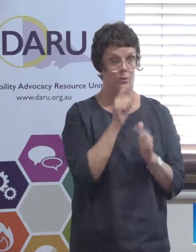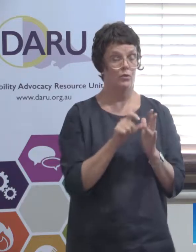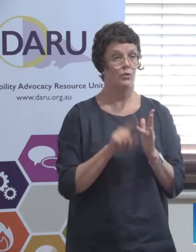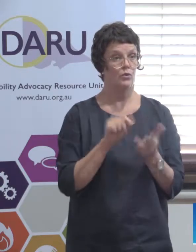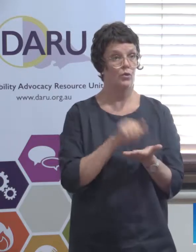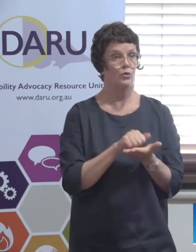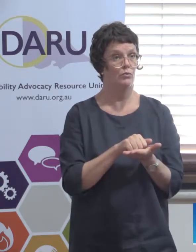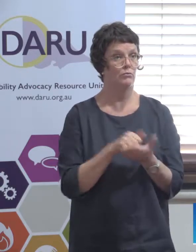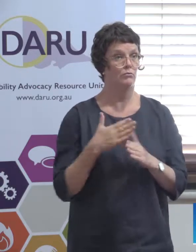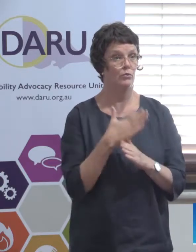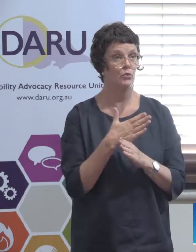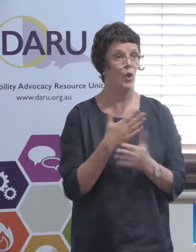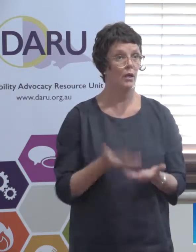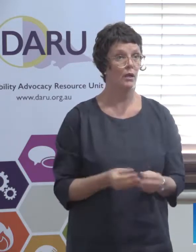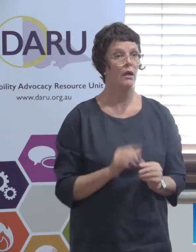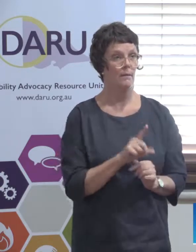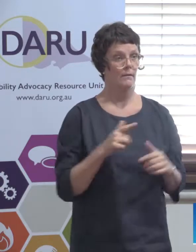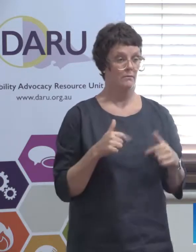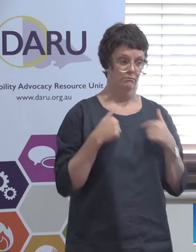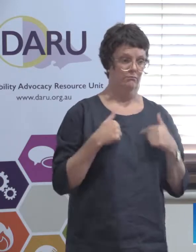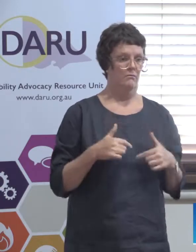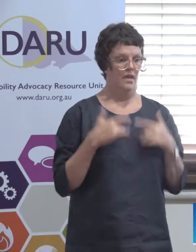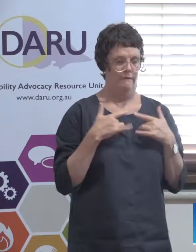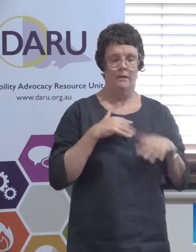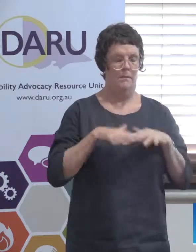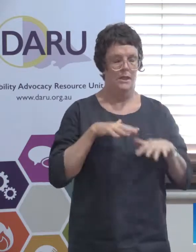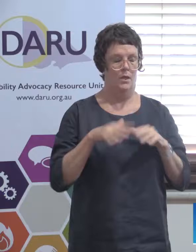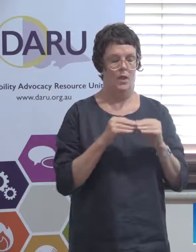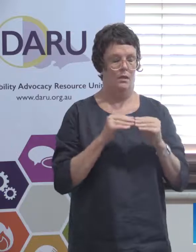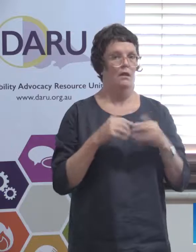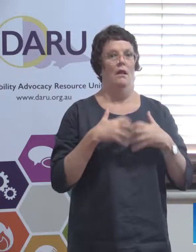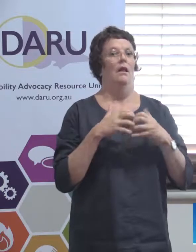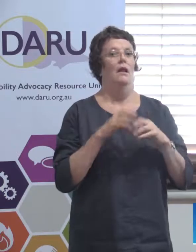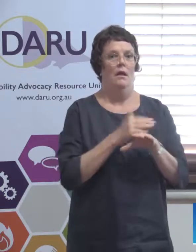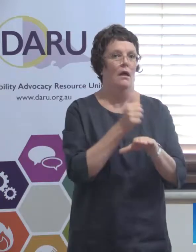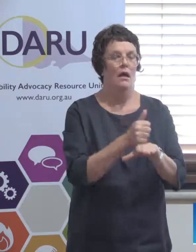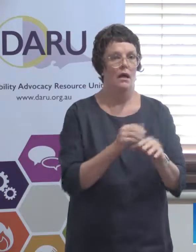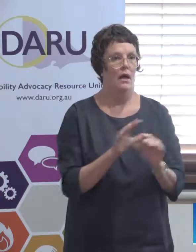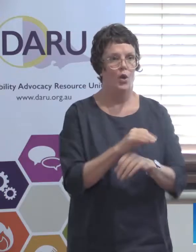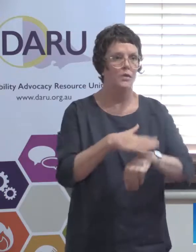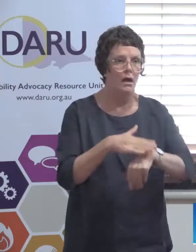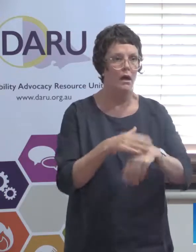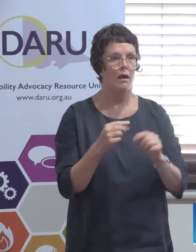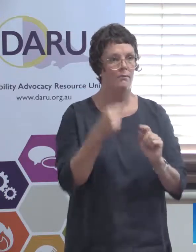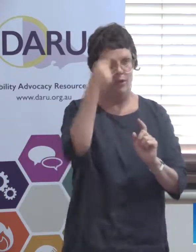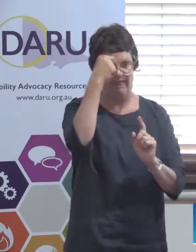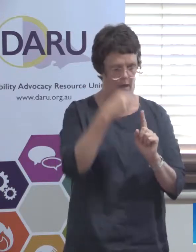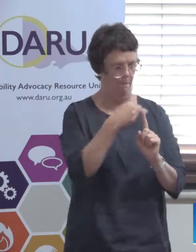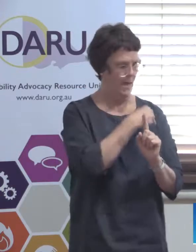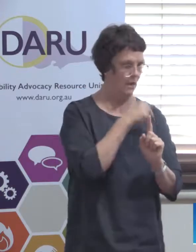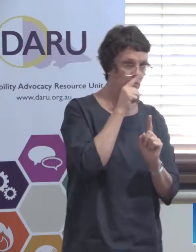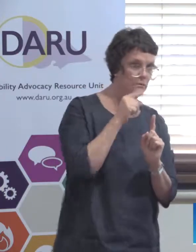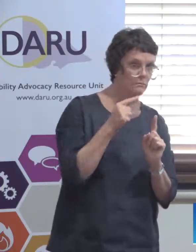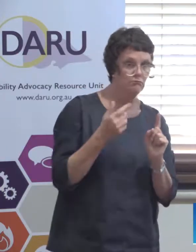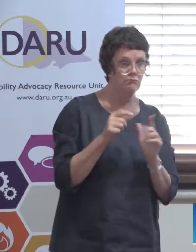I feel like they're they're so busy with all their implementation stuff that they don't have time to look backwards did we do that right can we do it better